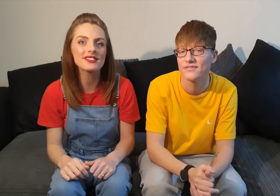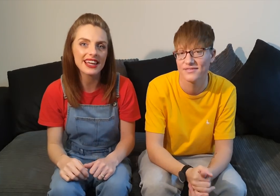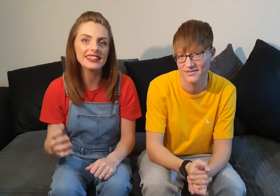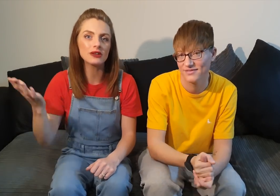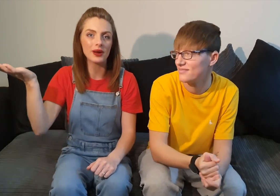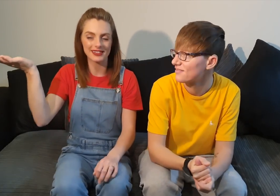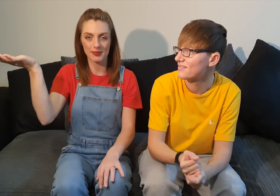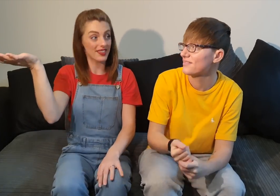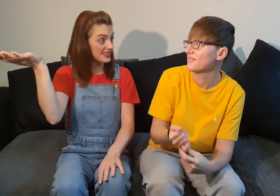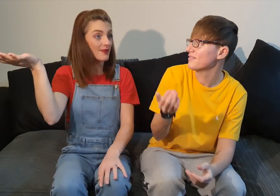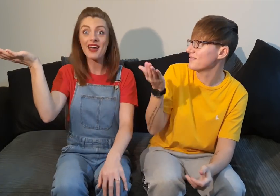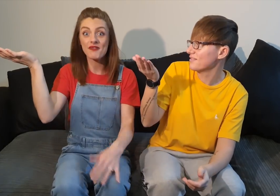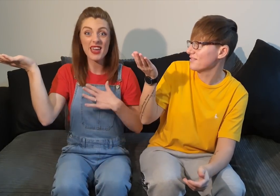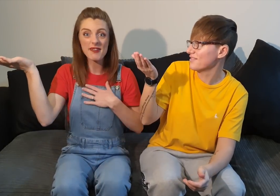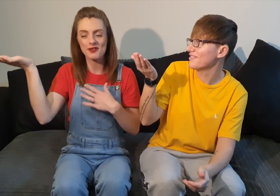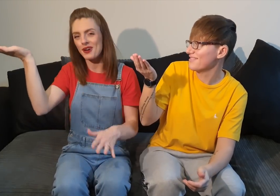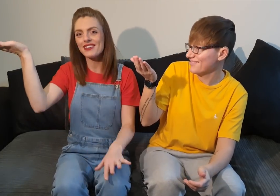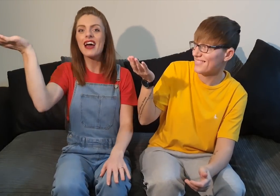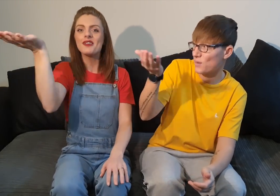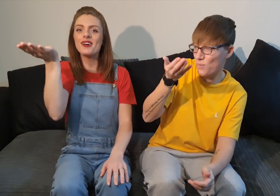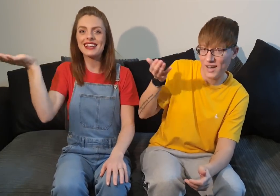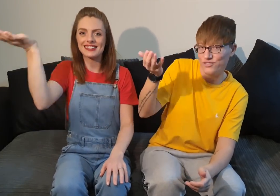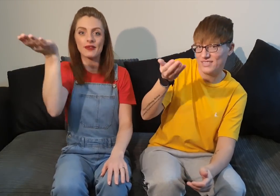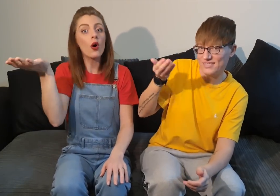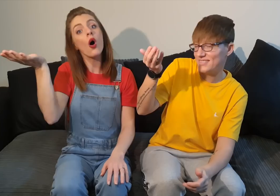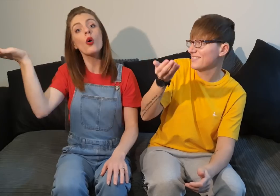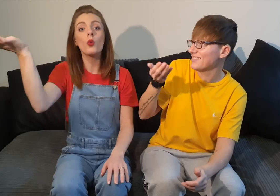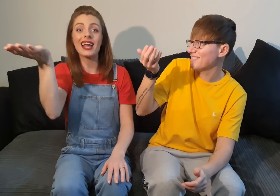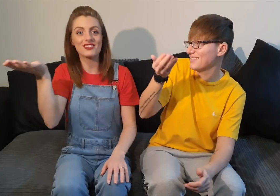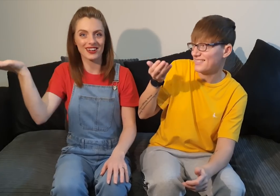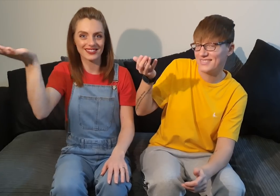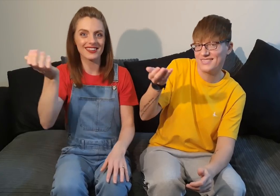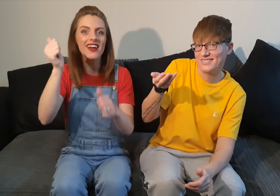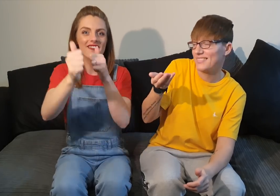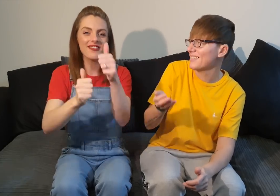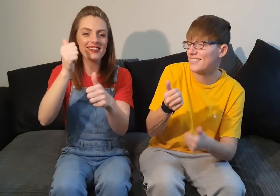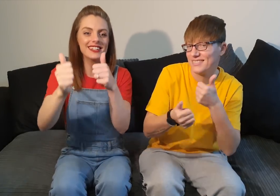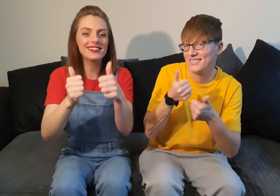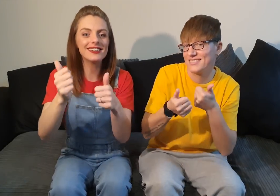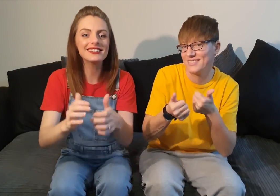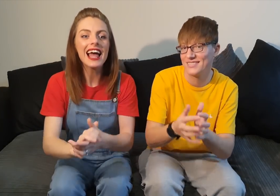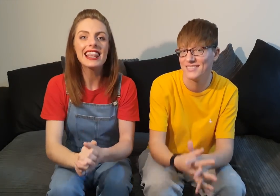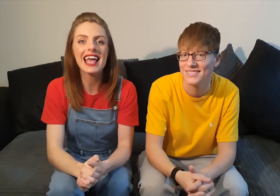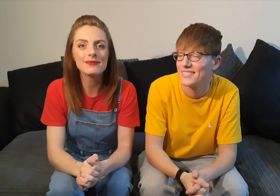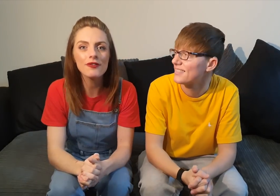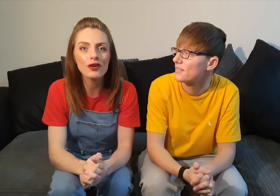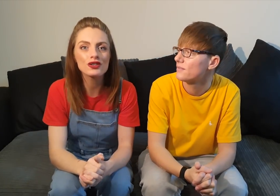signing waiter but this is my favorite one waiter or waitress very good let's move on to